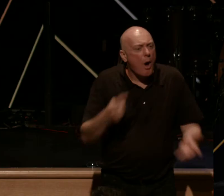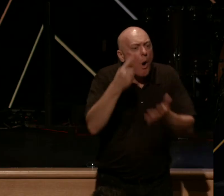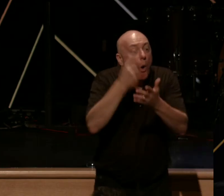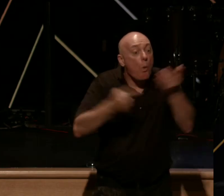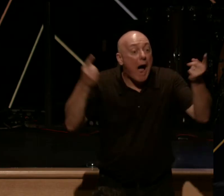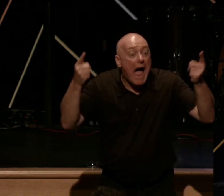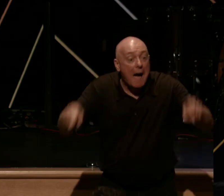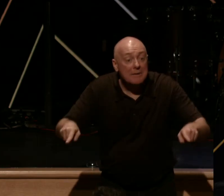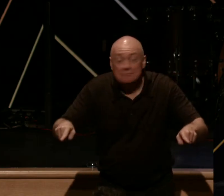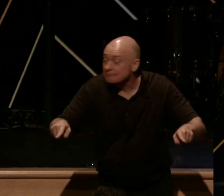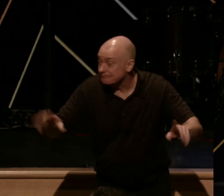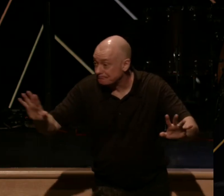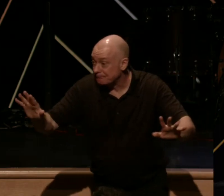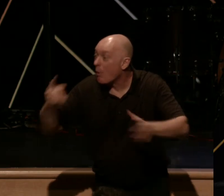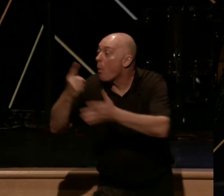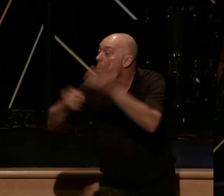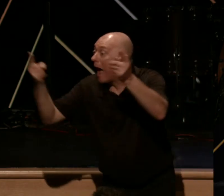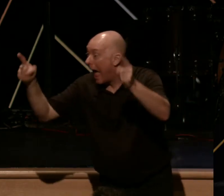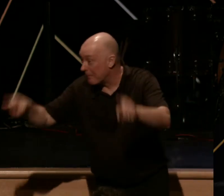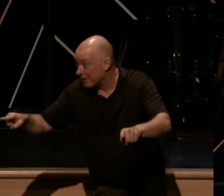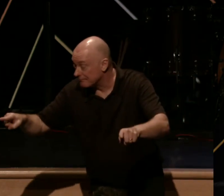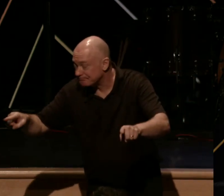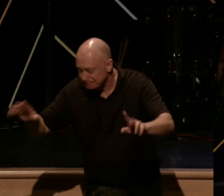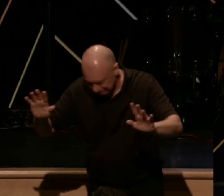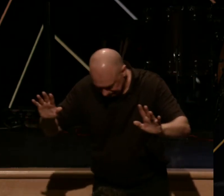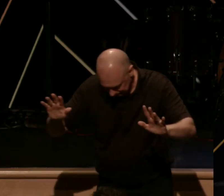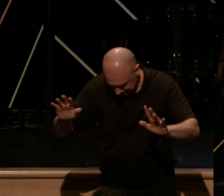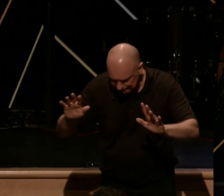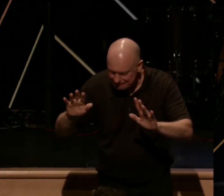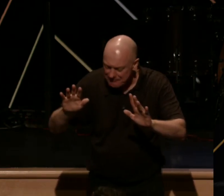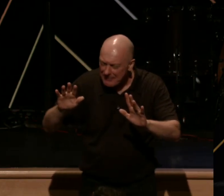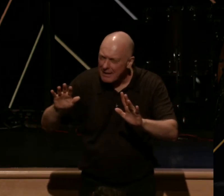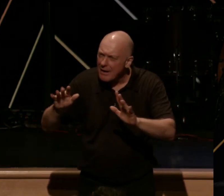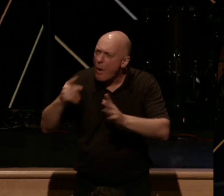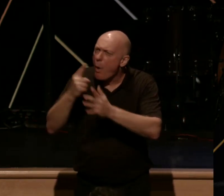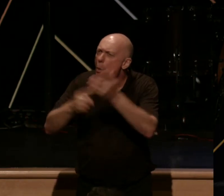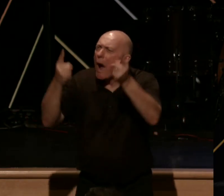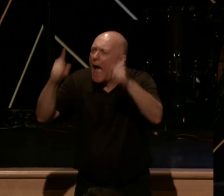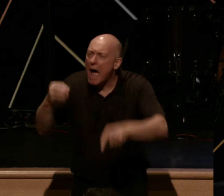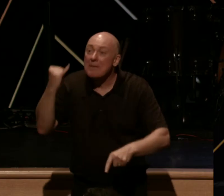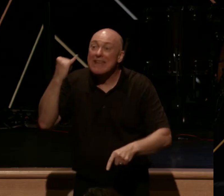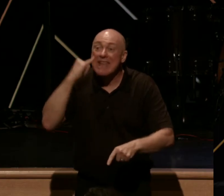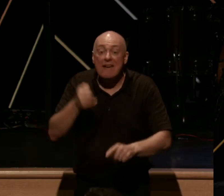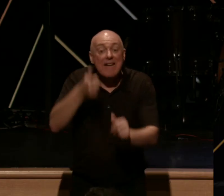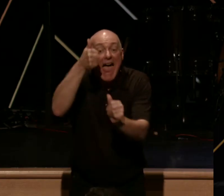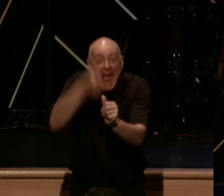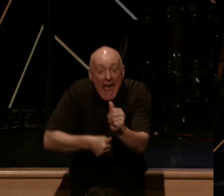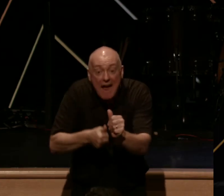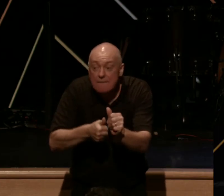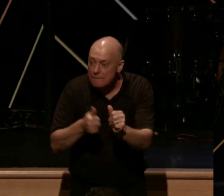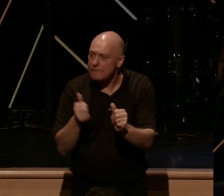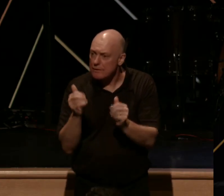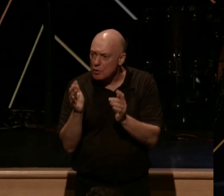then, what would happen if every true Christ follower here today